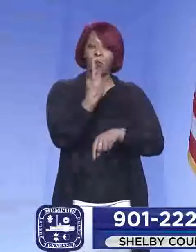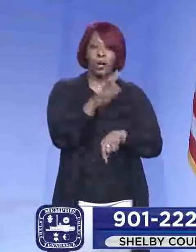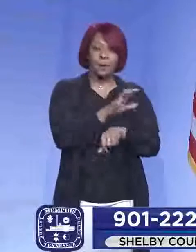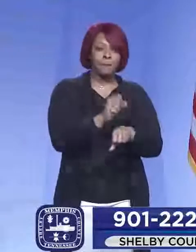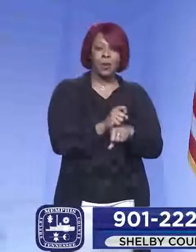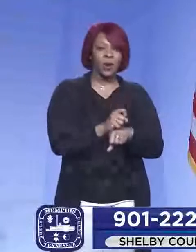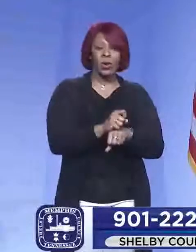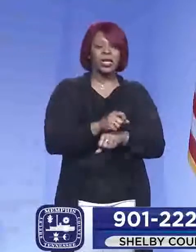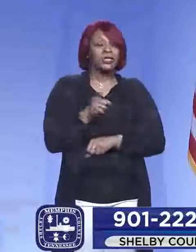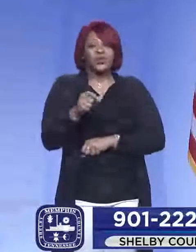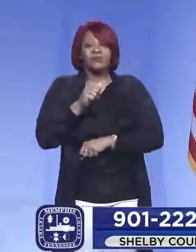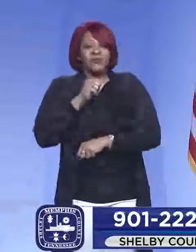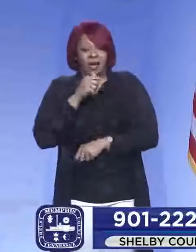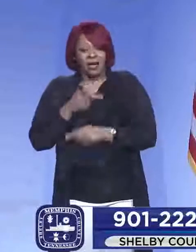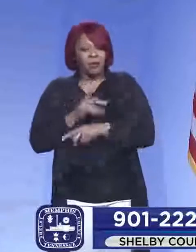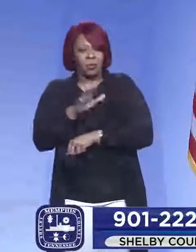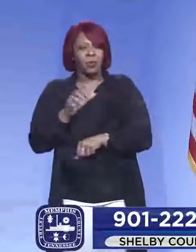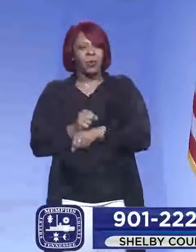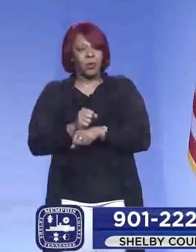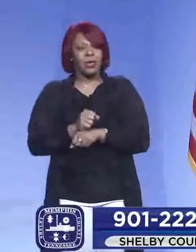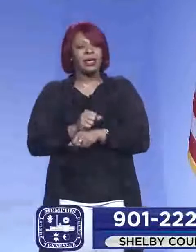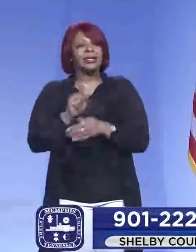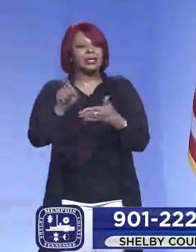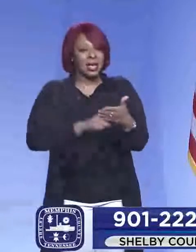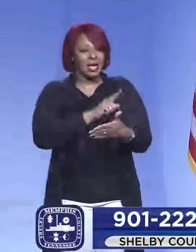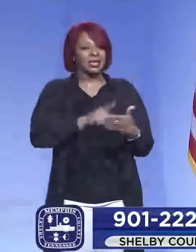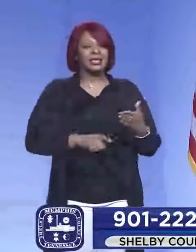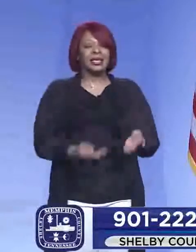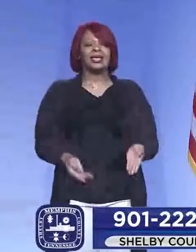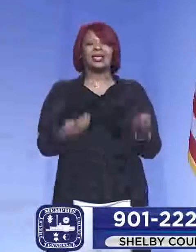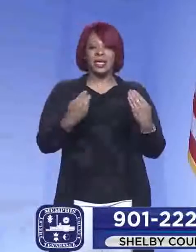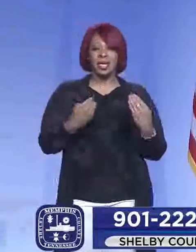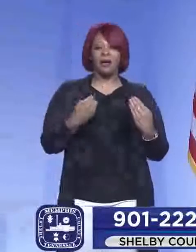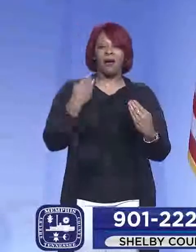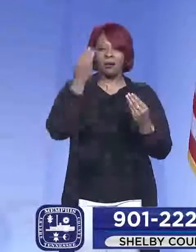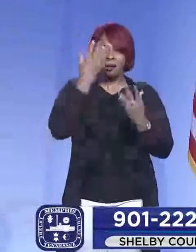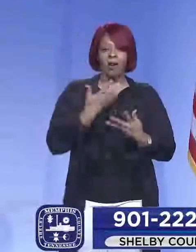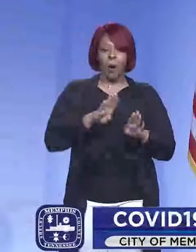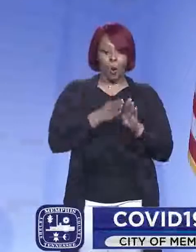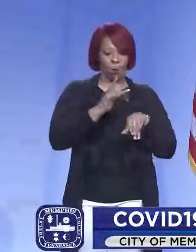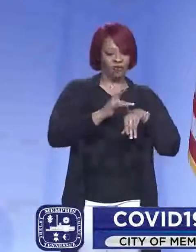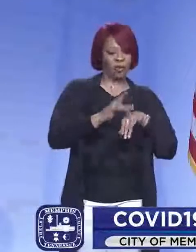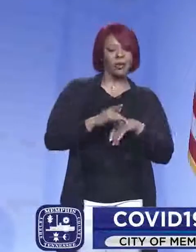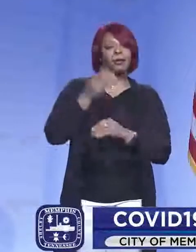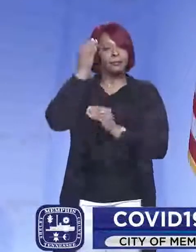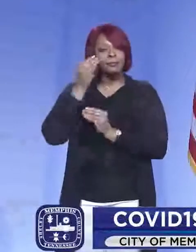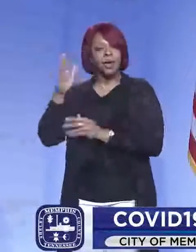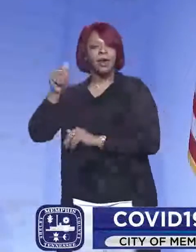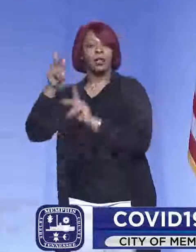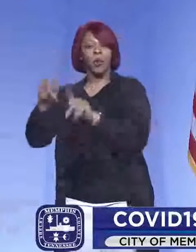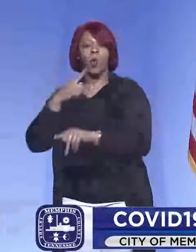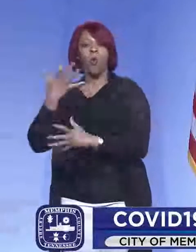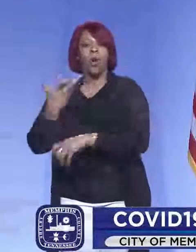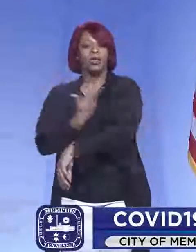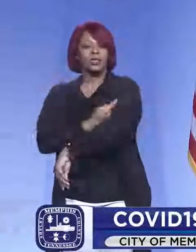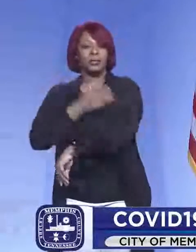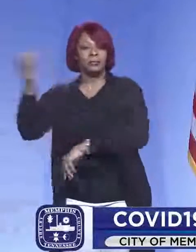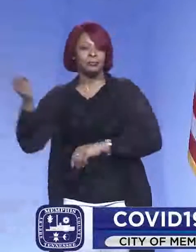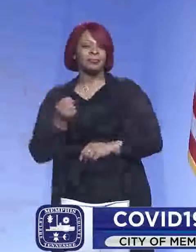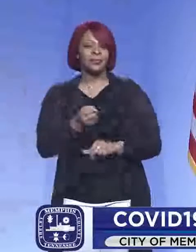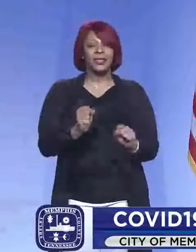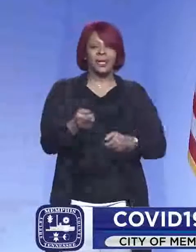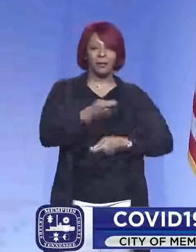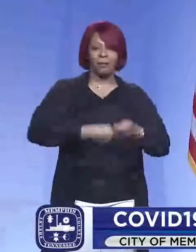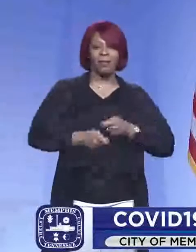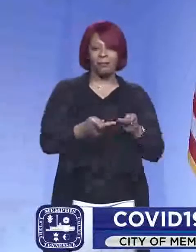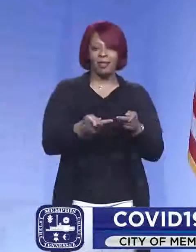you're not going to keep it, if you could cancel it, that gives a spot that's open for another member of our community that needs a shot. The only way to manage